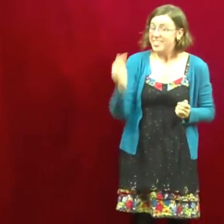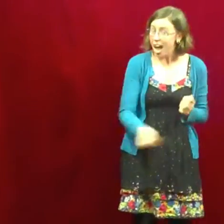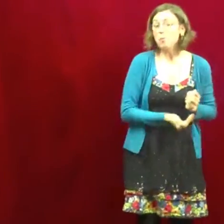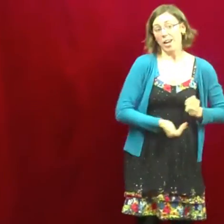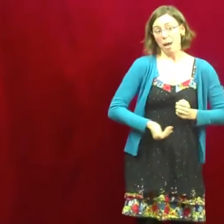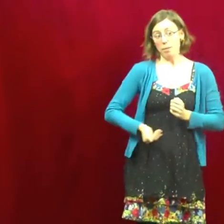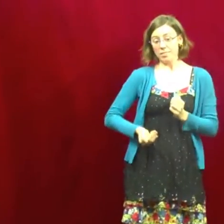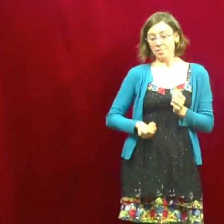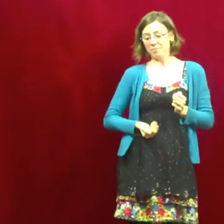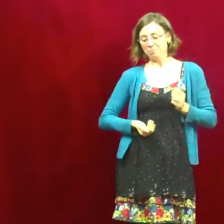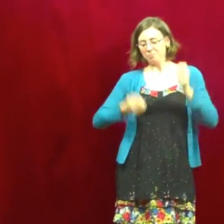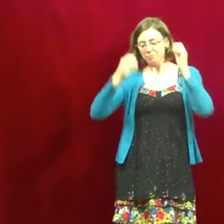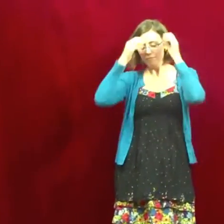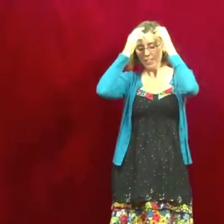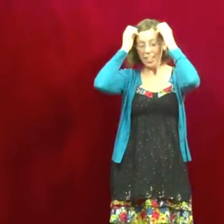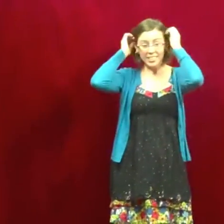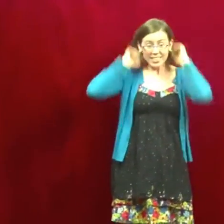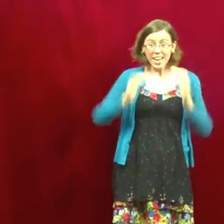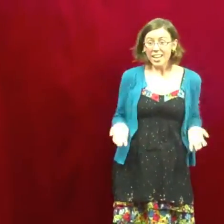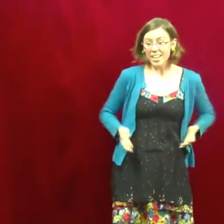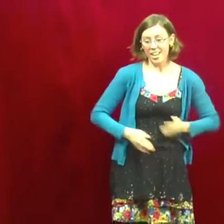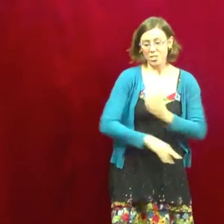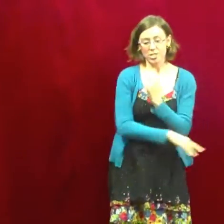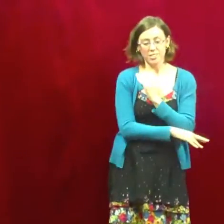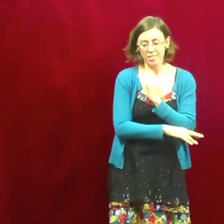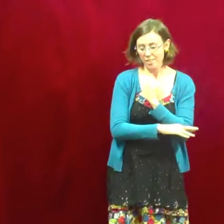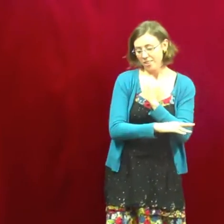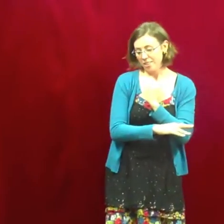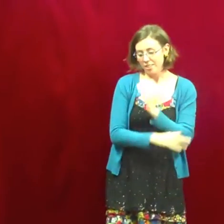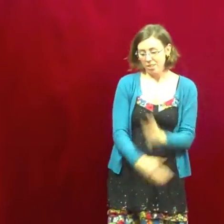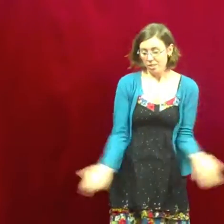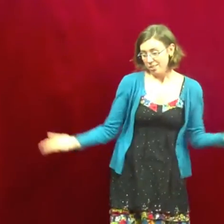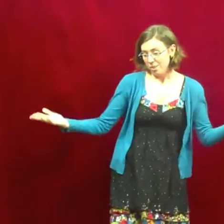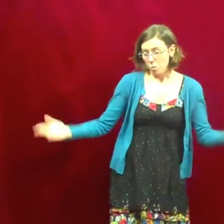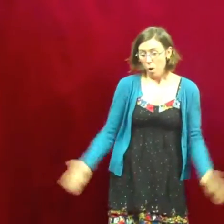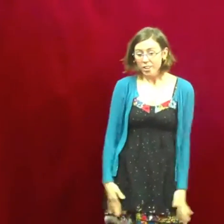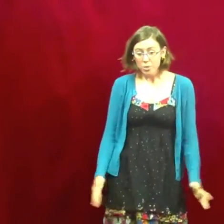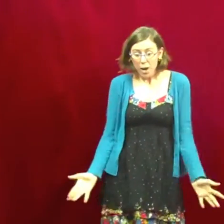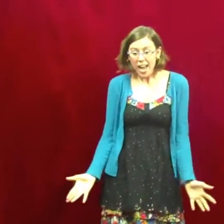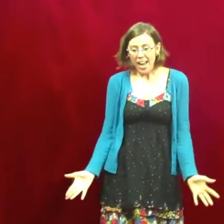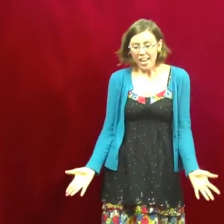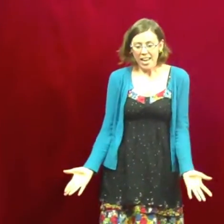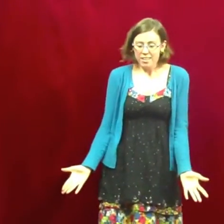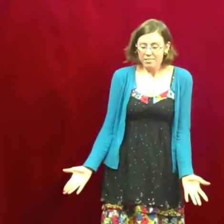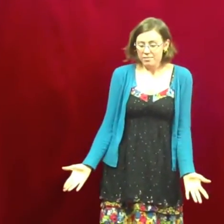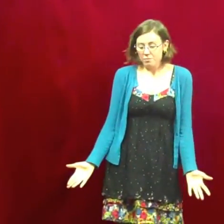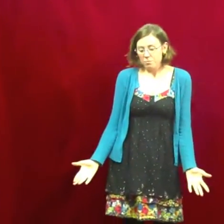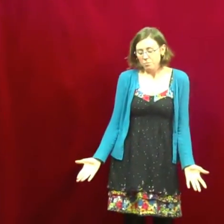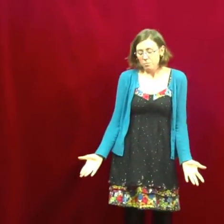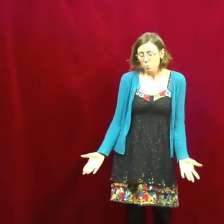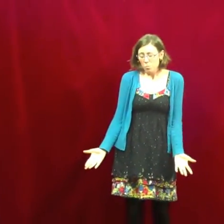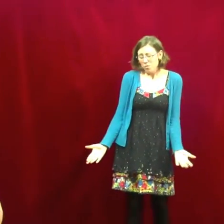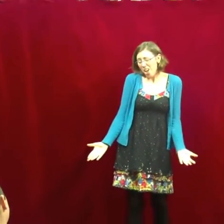not what happened. Instead, I just walked away and thought,